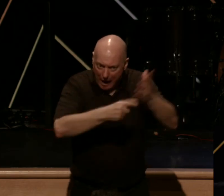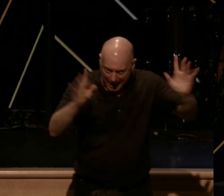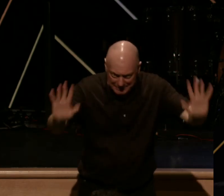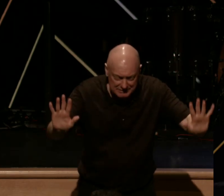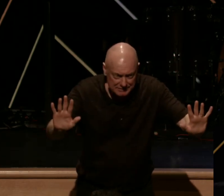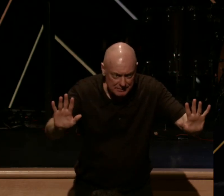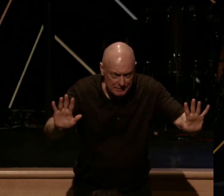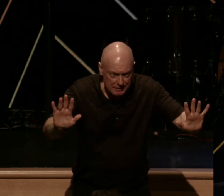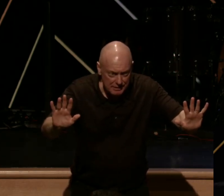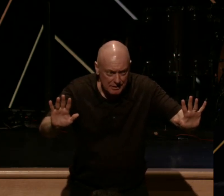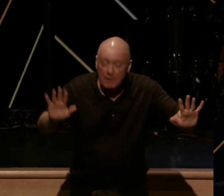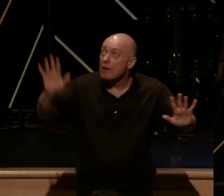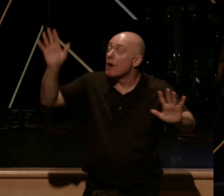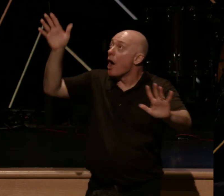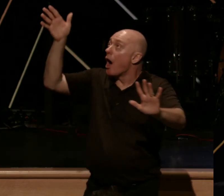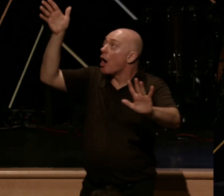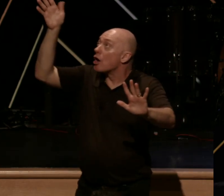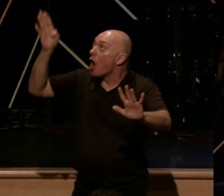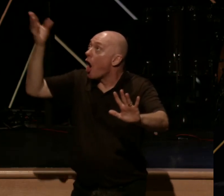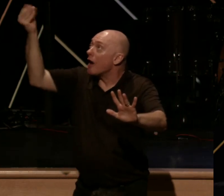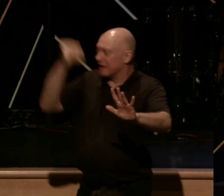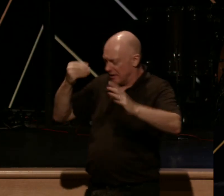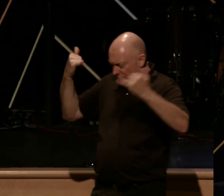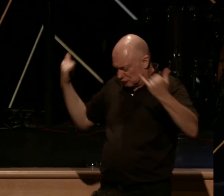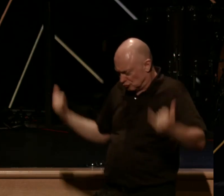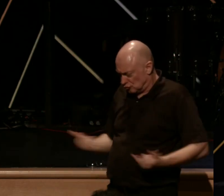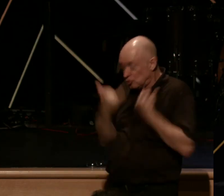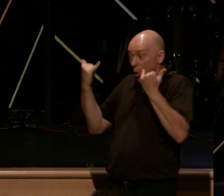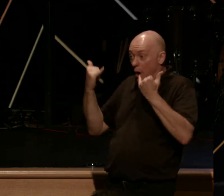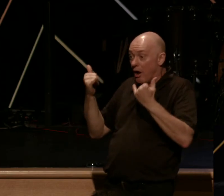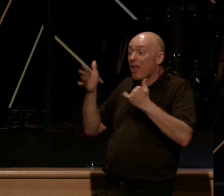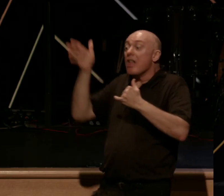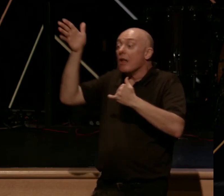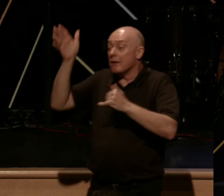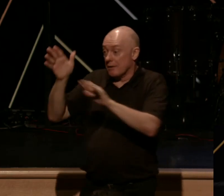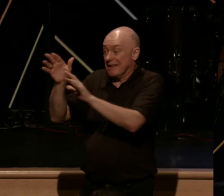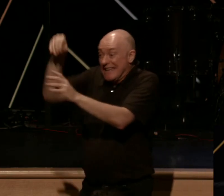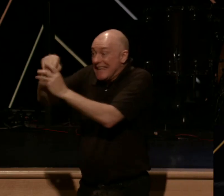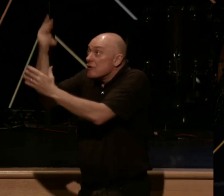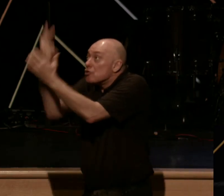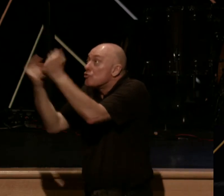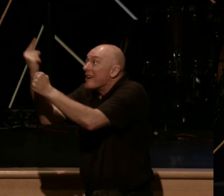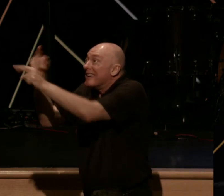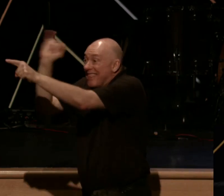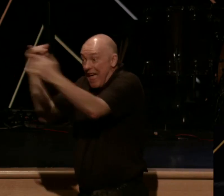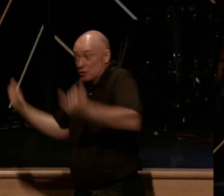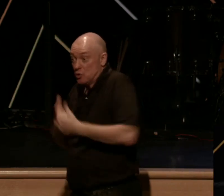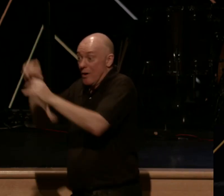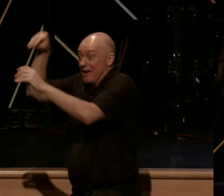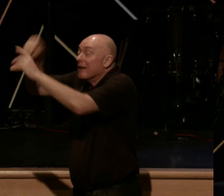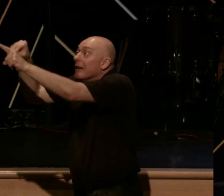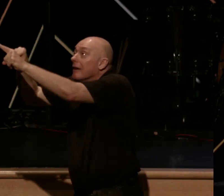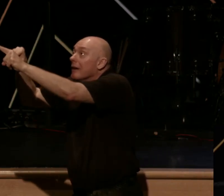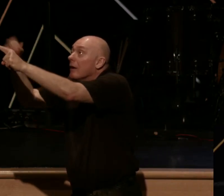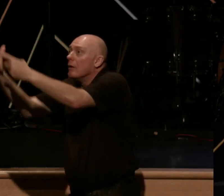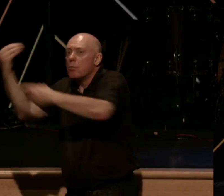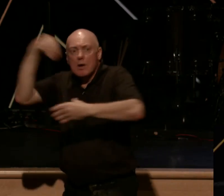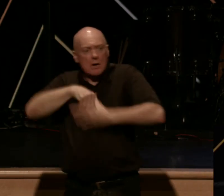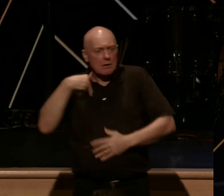The supernatural joy that God has in God will flood our hearts and our joy then will be